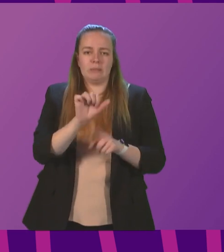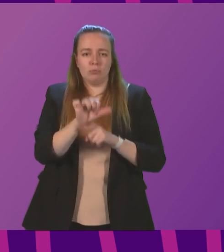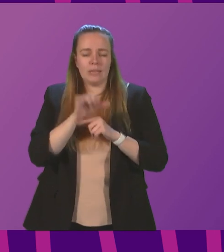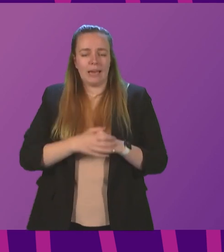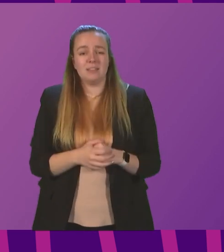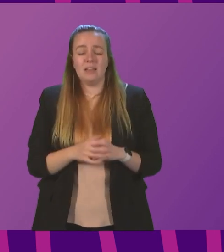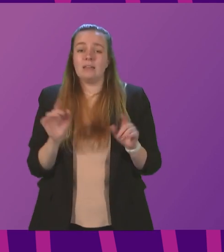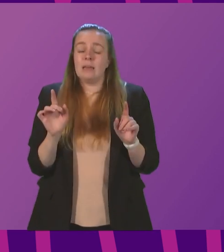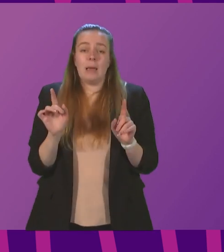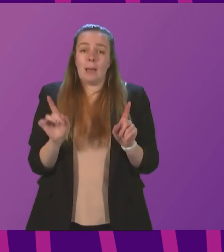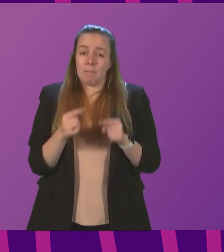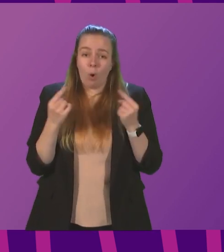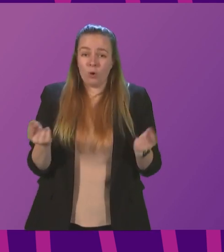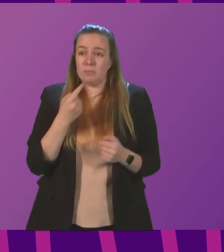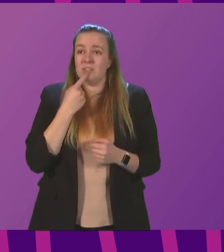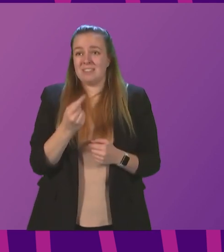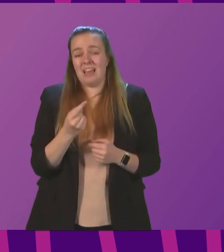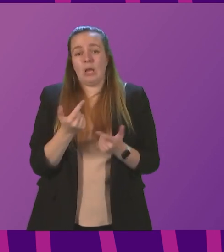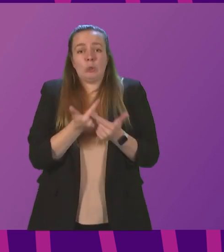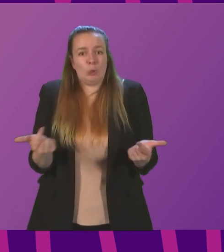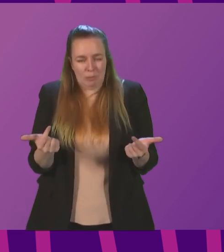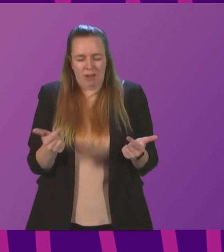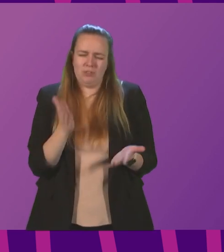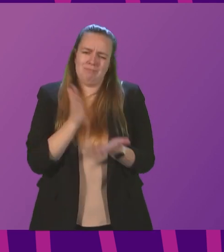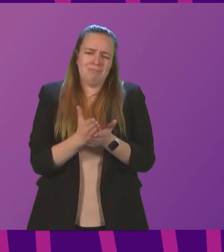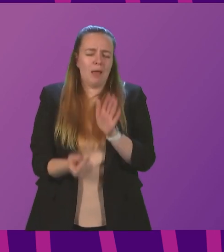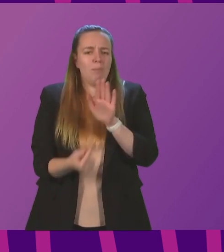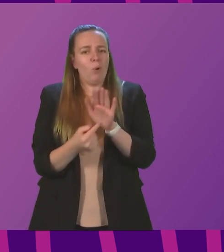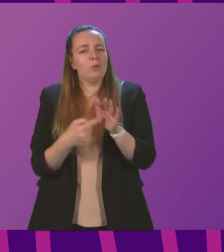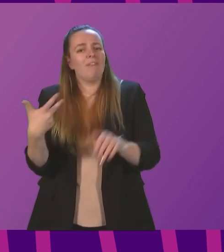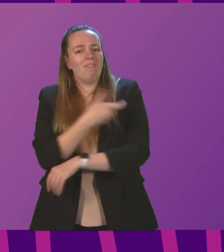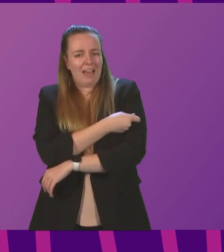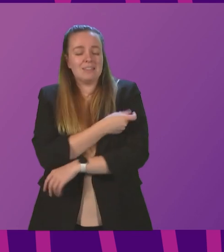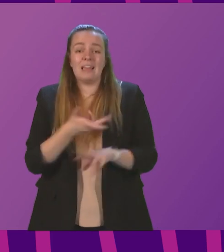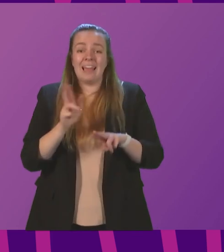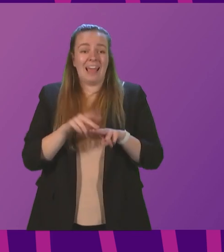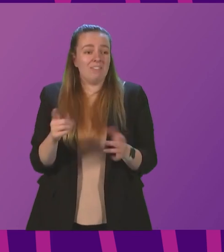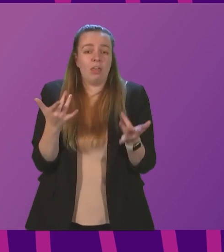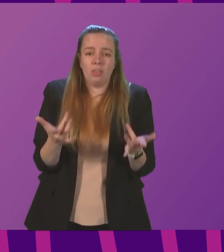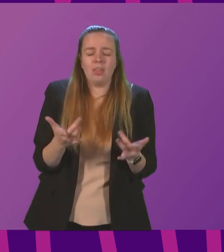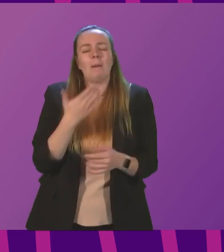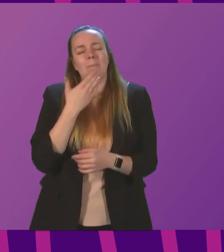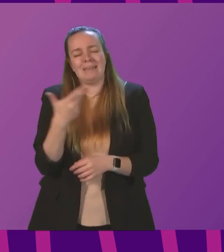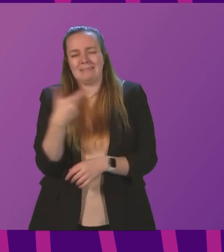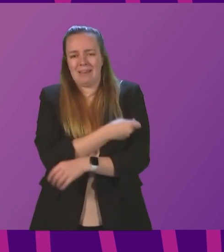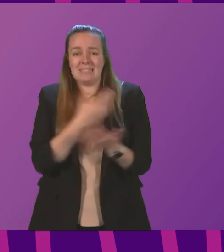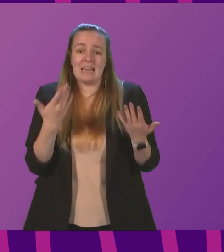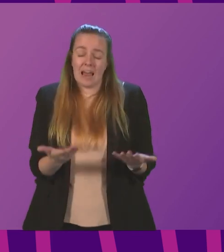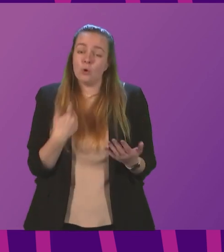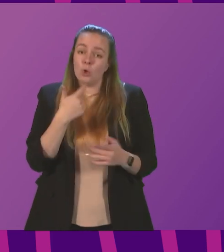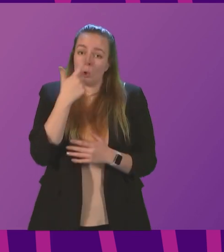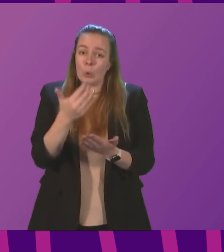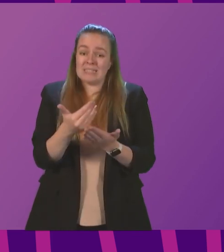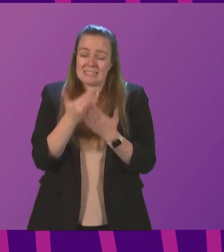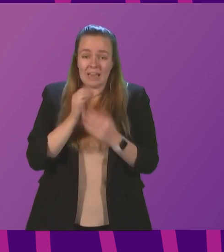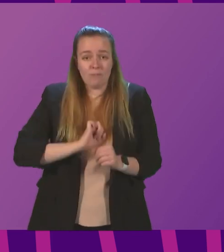impossible to overstate how important it is to get vaccinated. So if you haven't already, please do so now. You could be saving